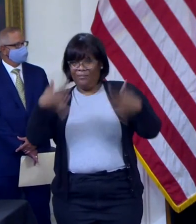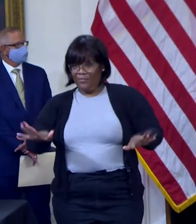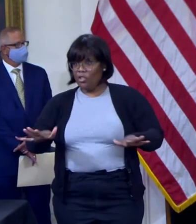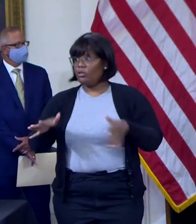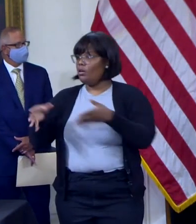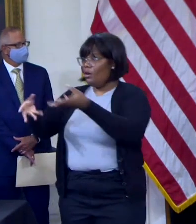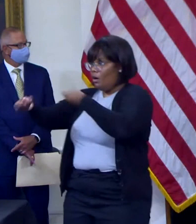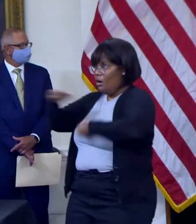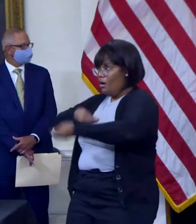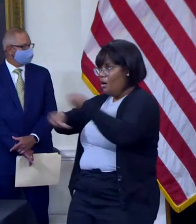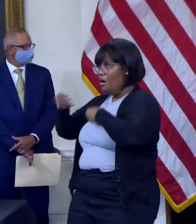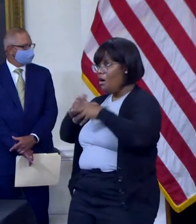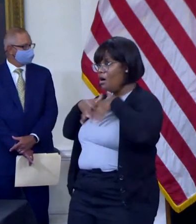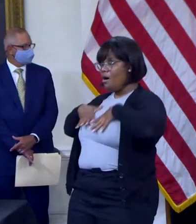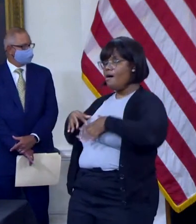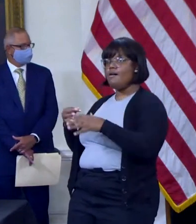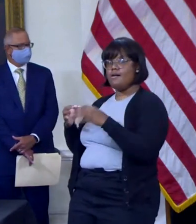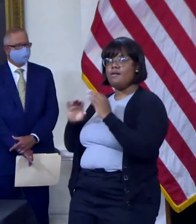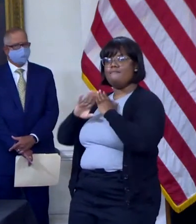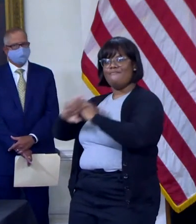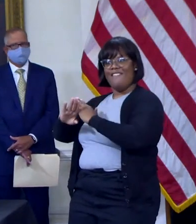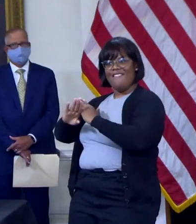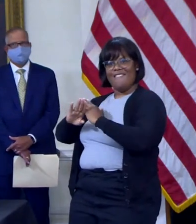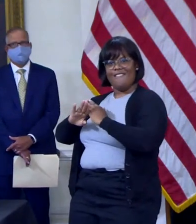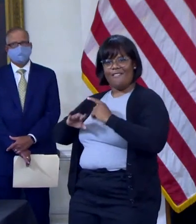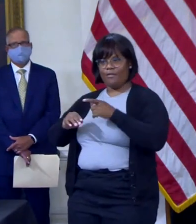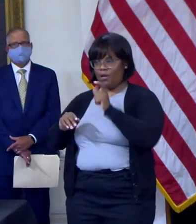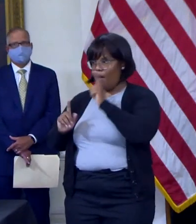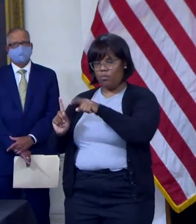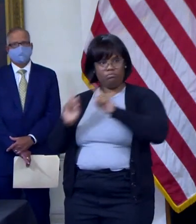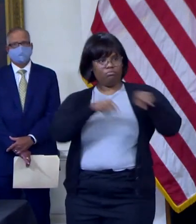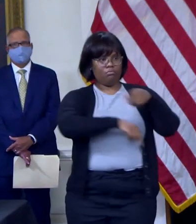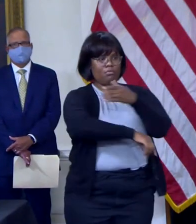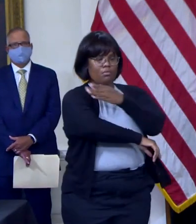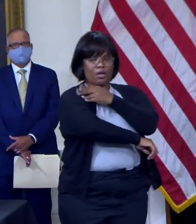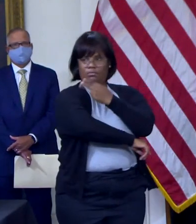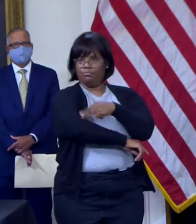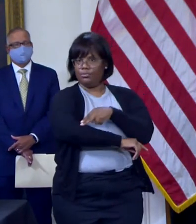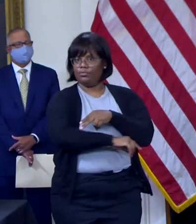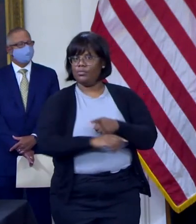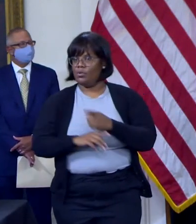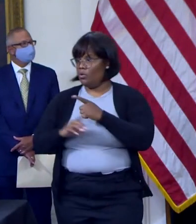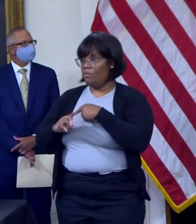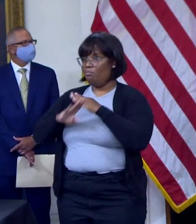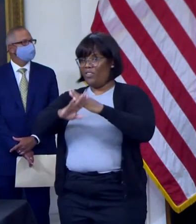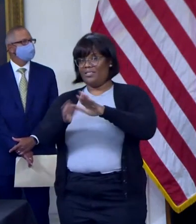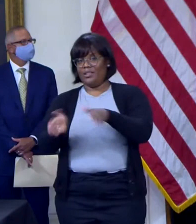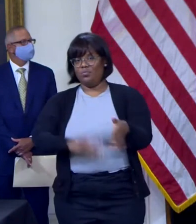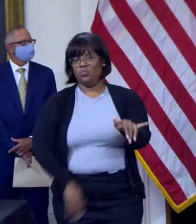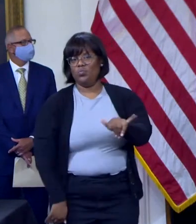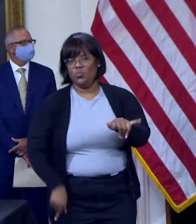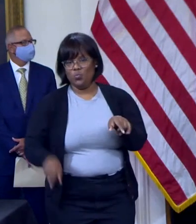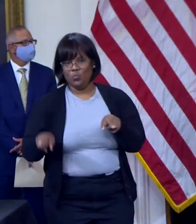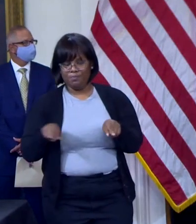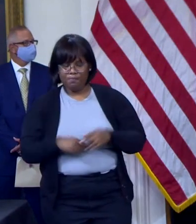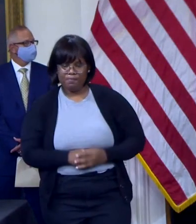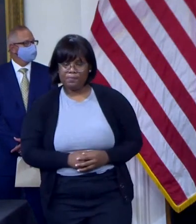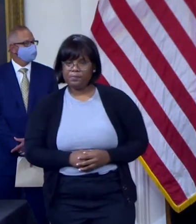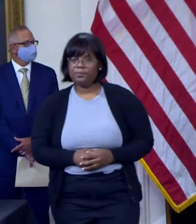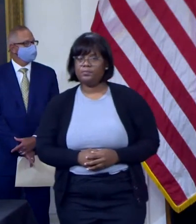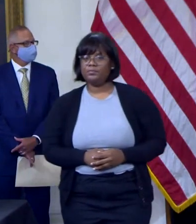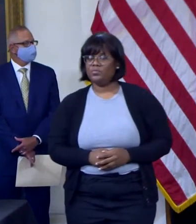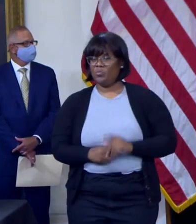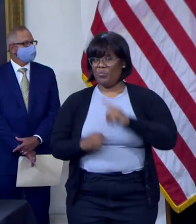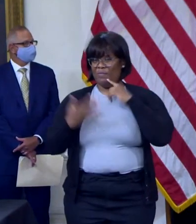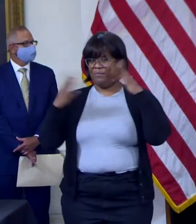has helped us prevent hundreds of hospitalizations and deaths. Monoclonal antibodies have proven to be effective